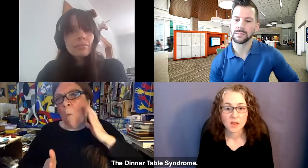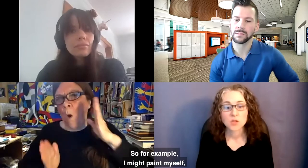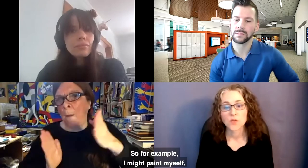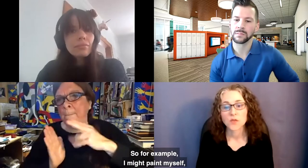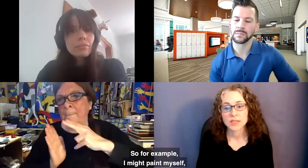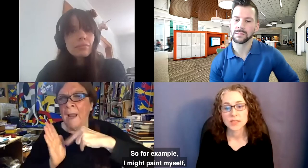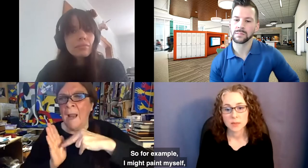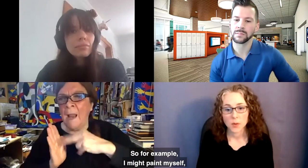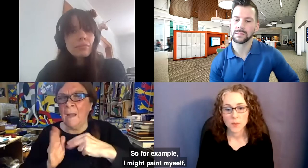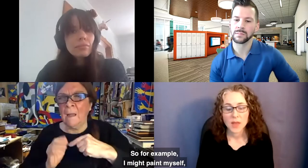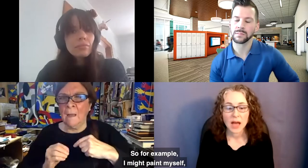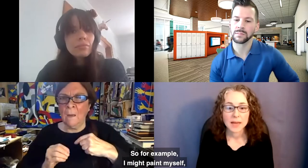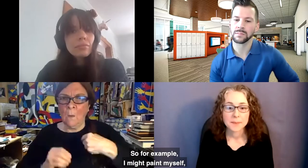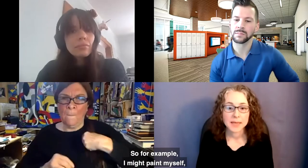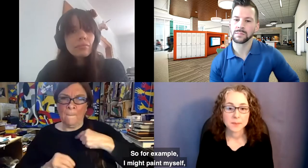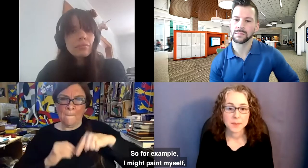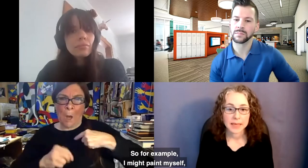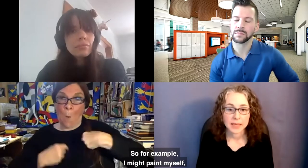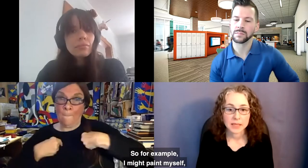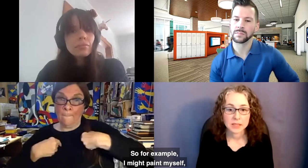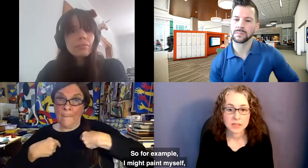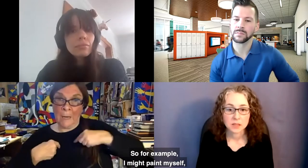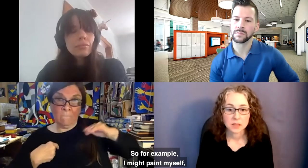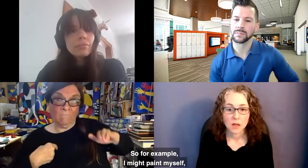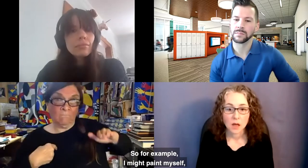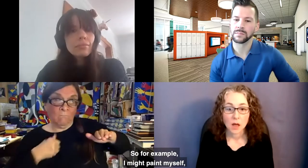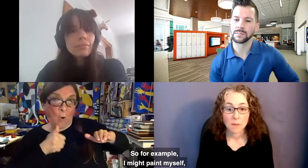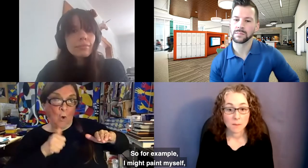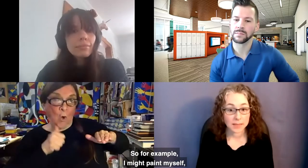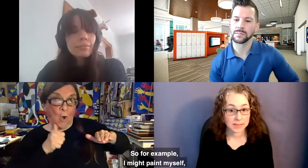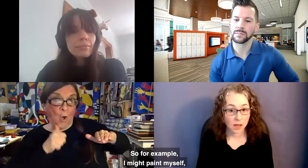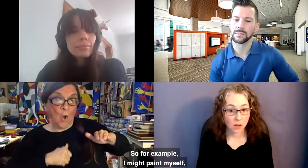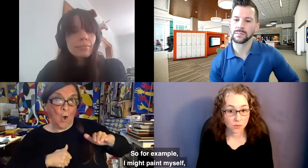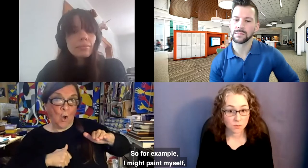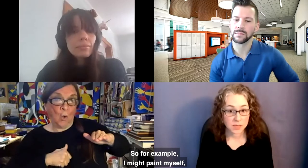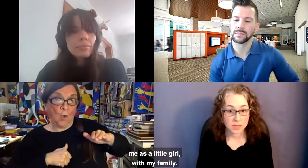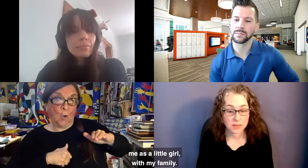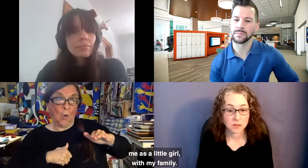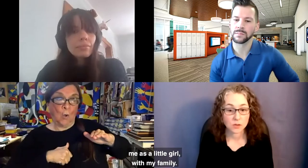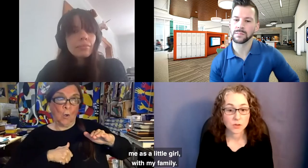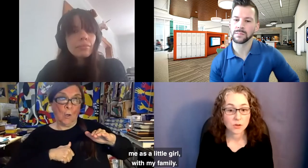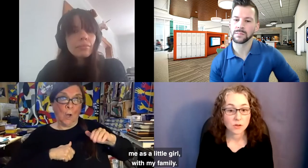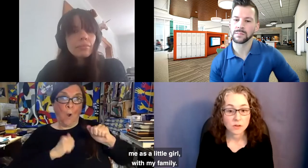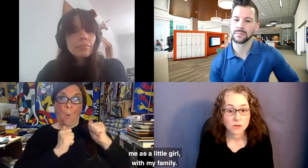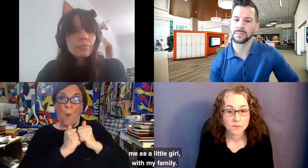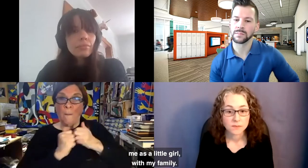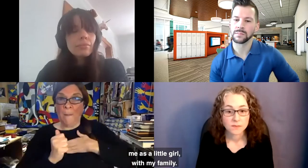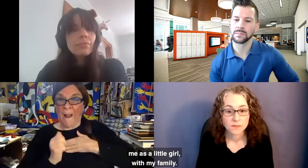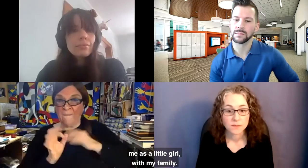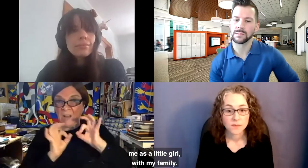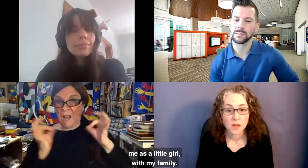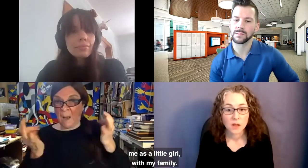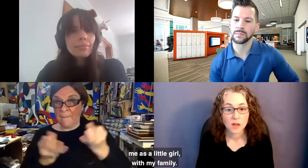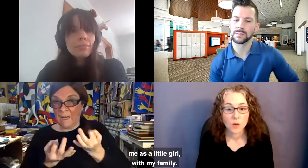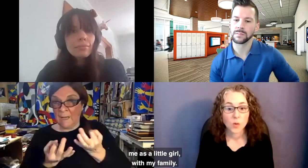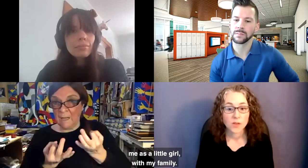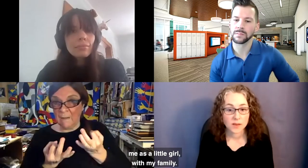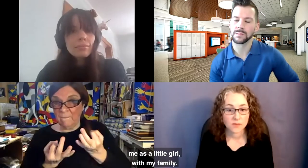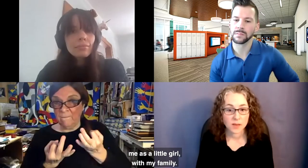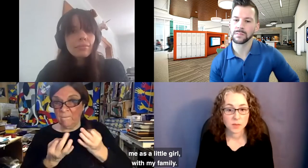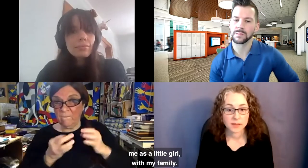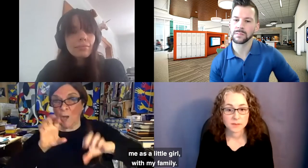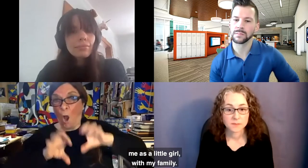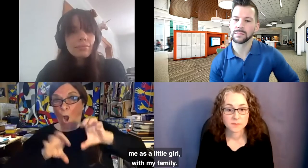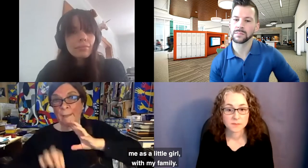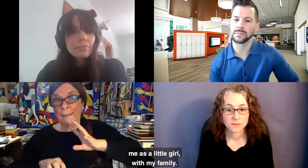So, for example, I might paint myself, me as a little girl, with